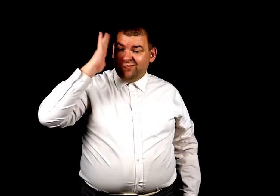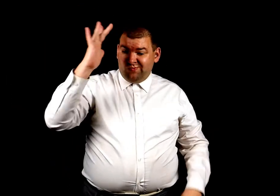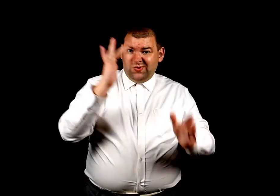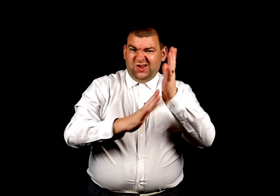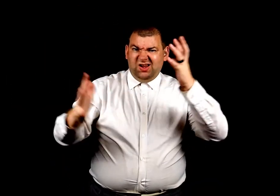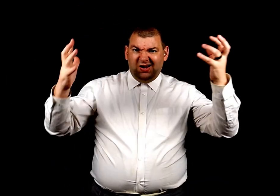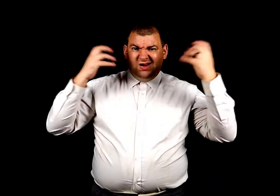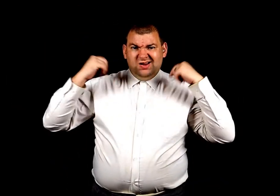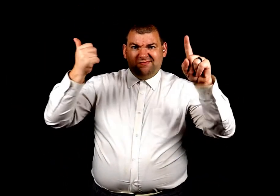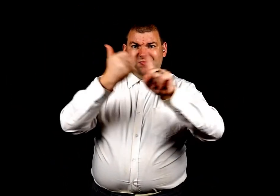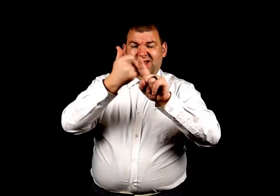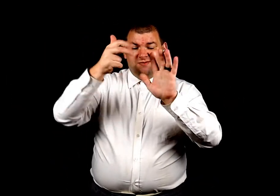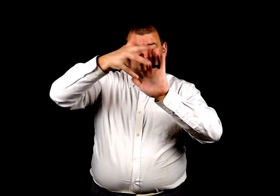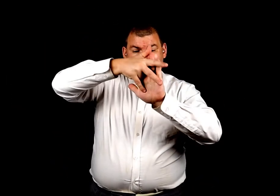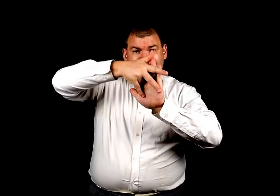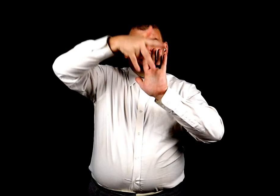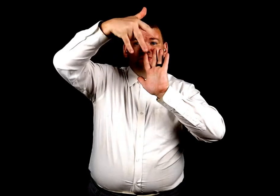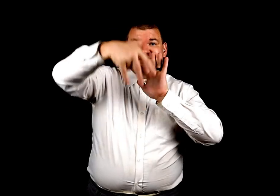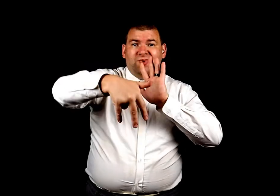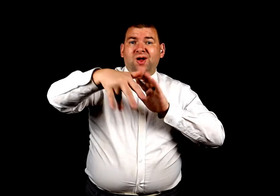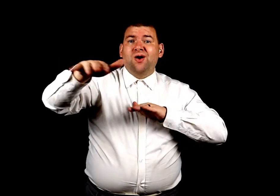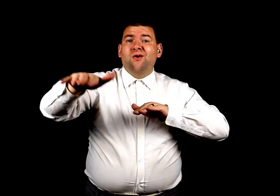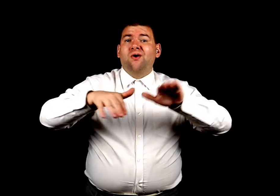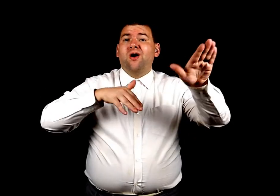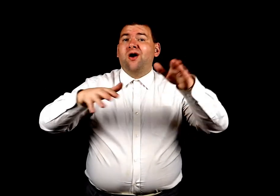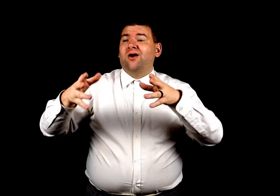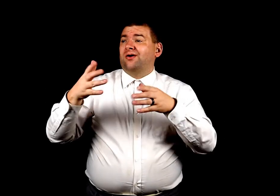He heal Himself and just walk away